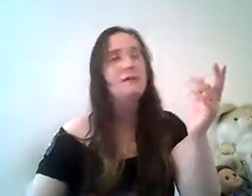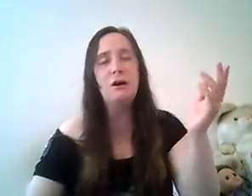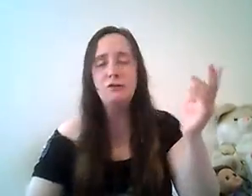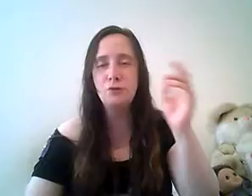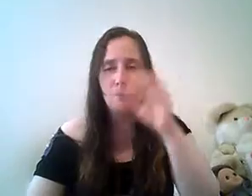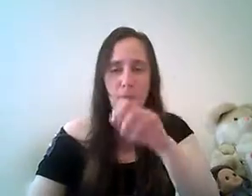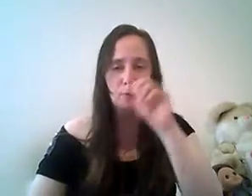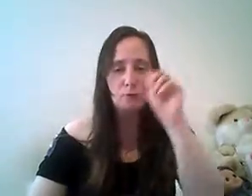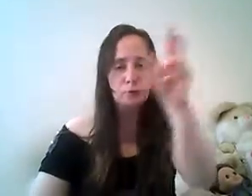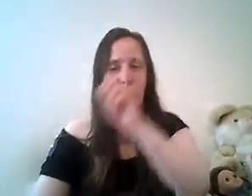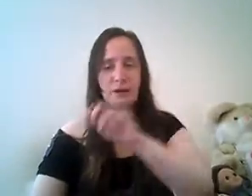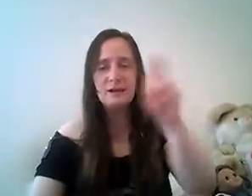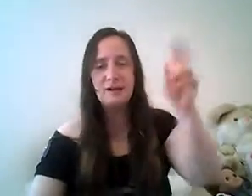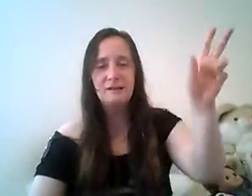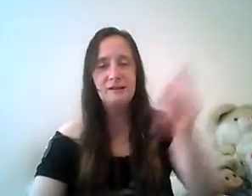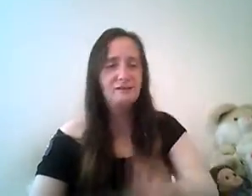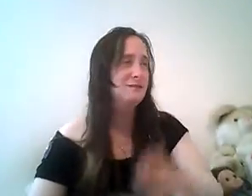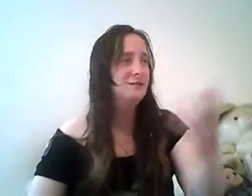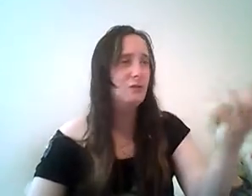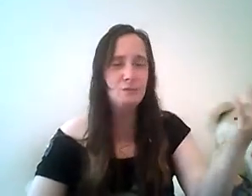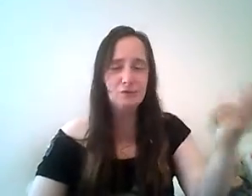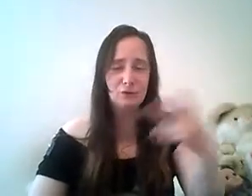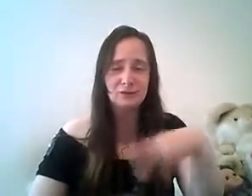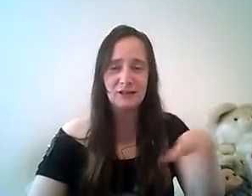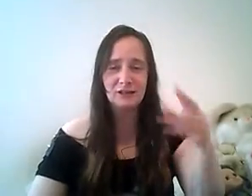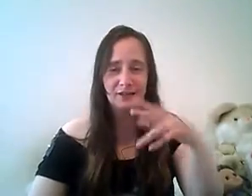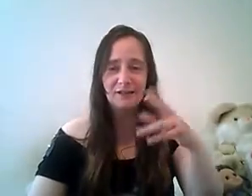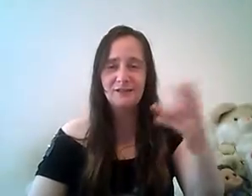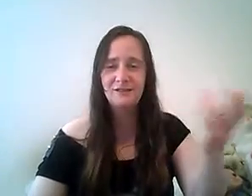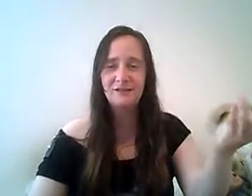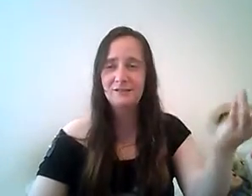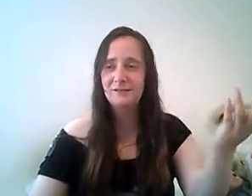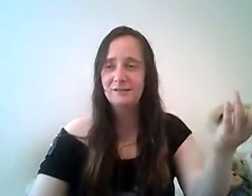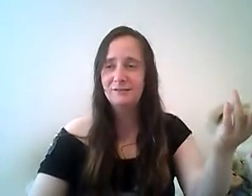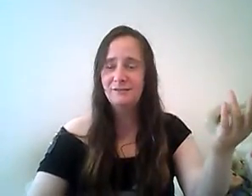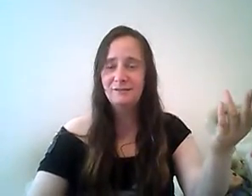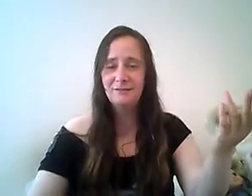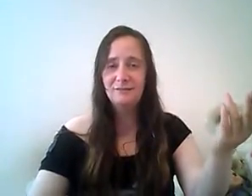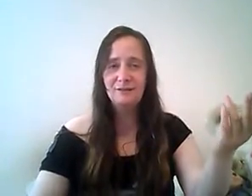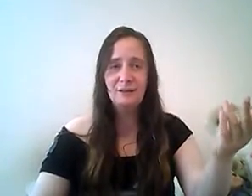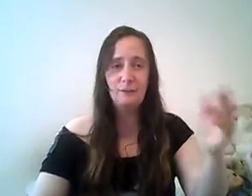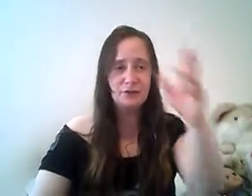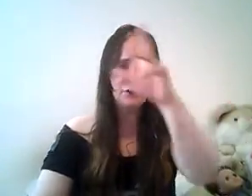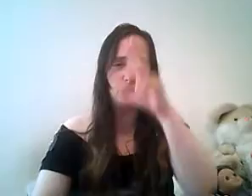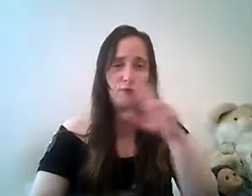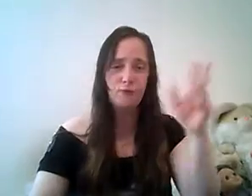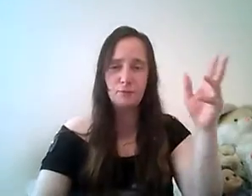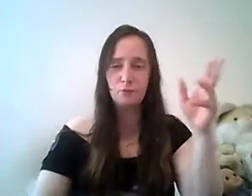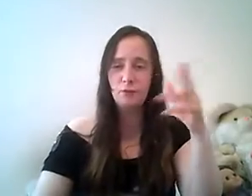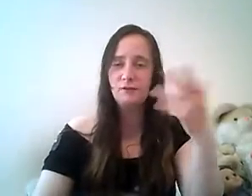how do you know what book goes where all the books are all scattered together and which shelf do the books go in